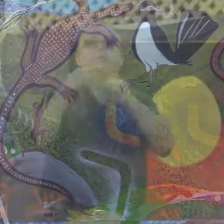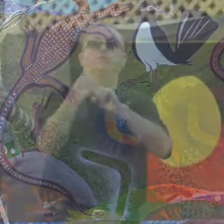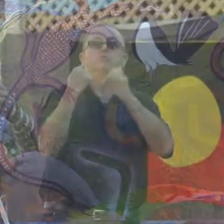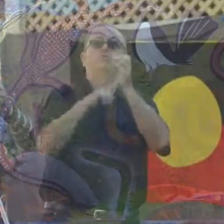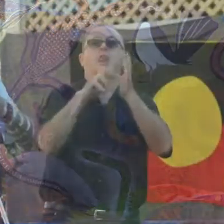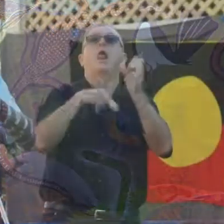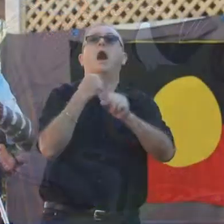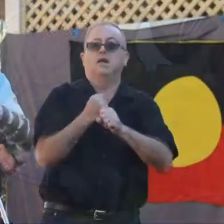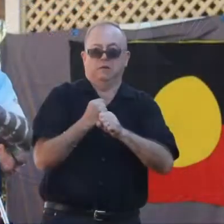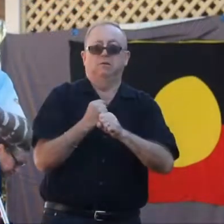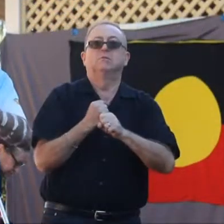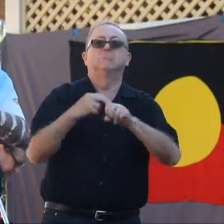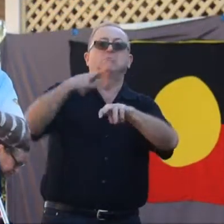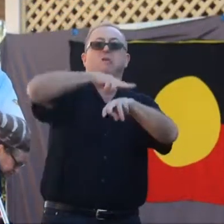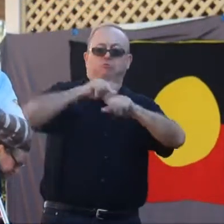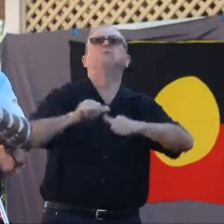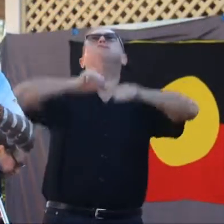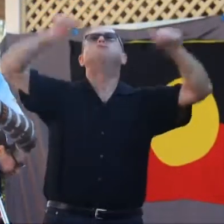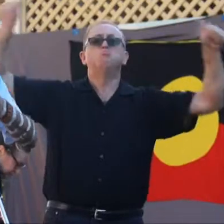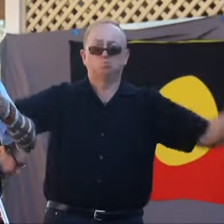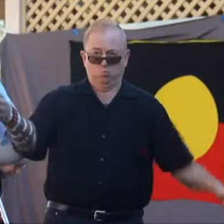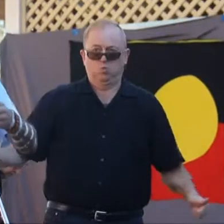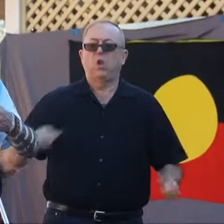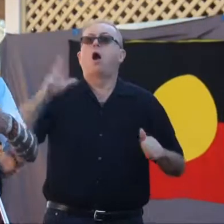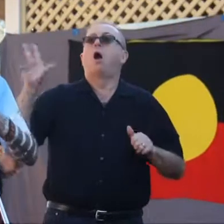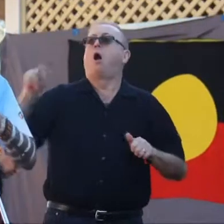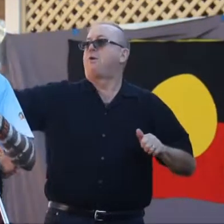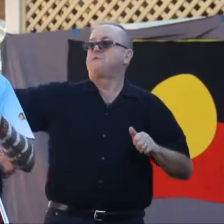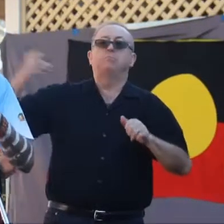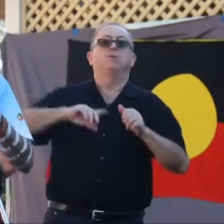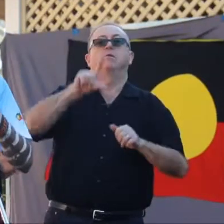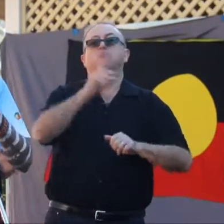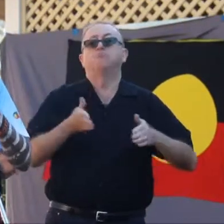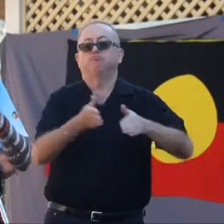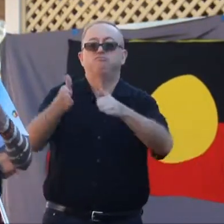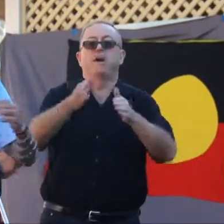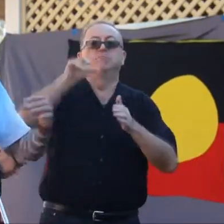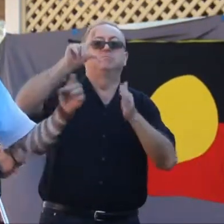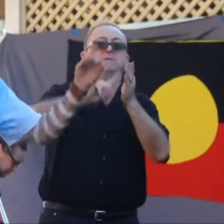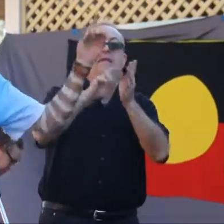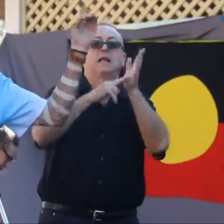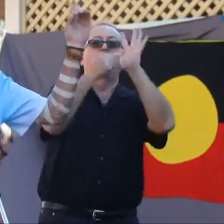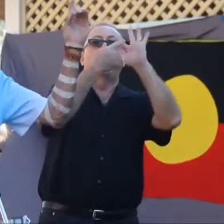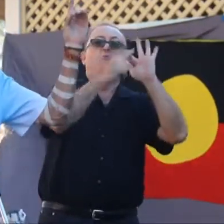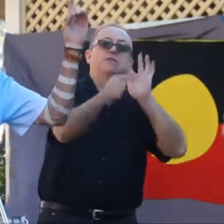The Bundjalung Nation is a big nation, which we go from the mighty Clarence River all the way up to the Logan River,